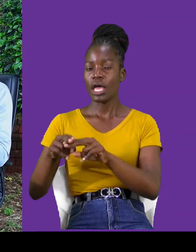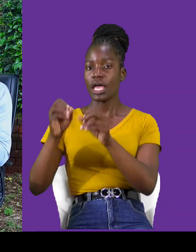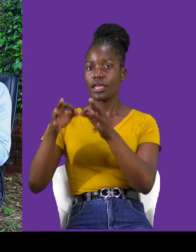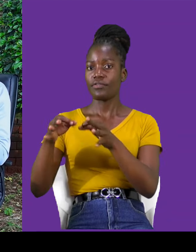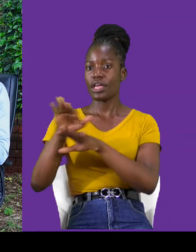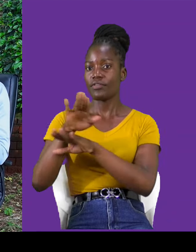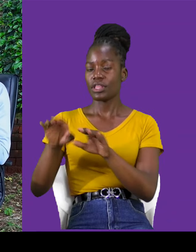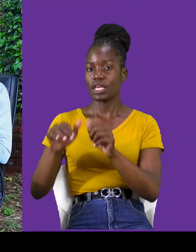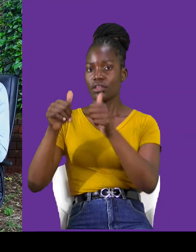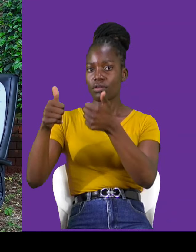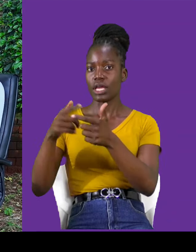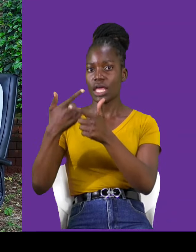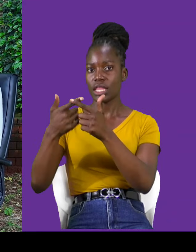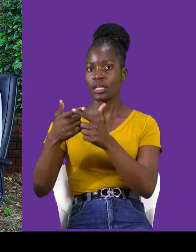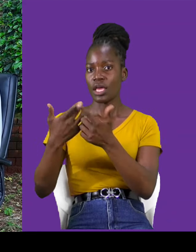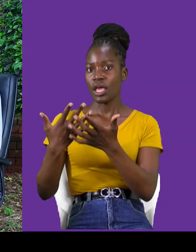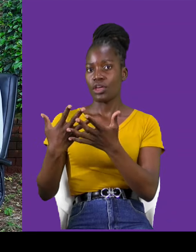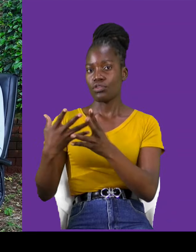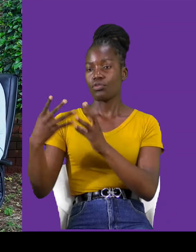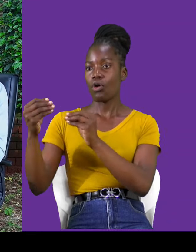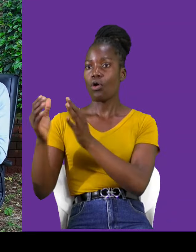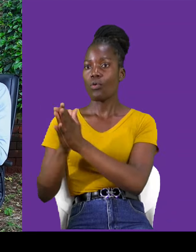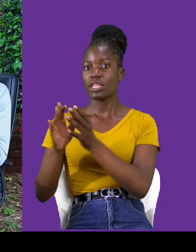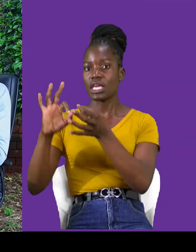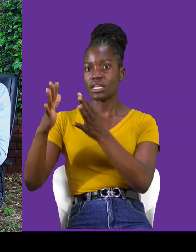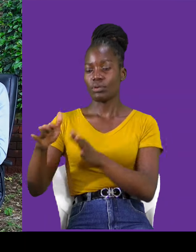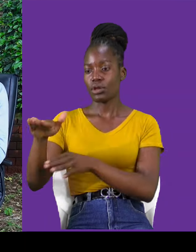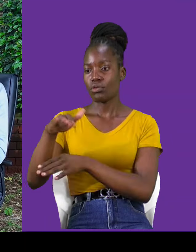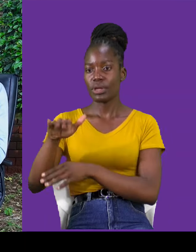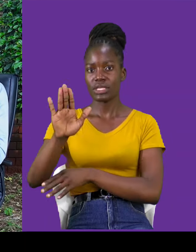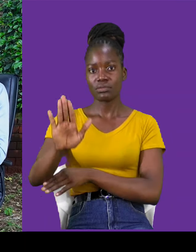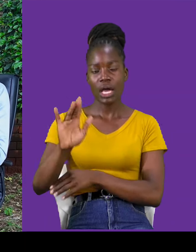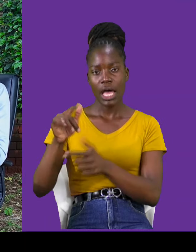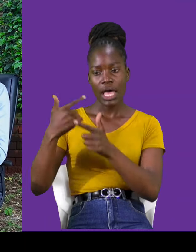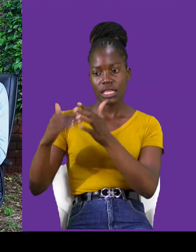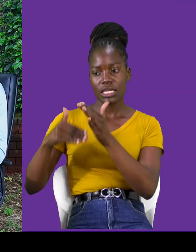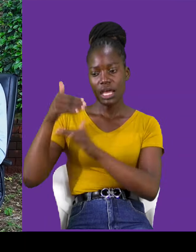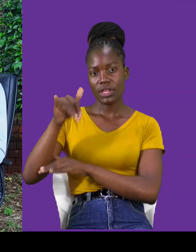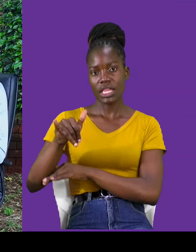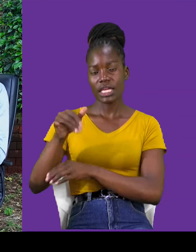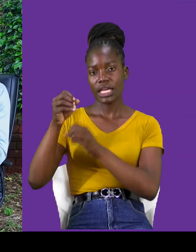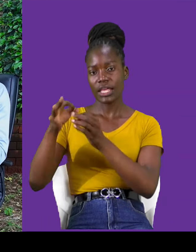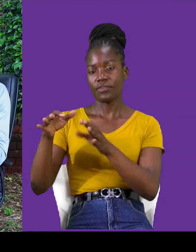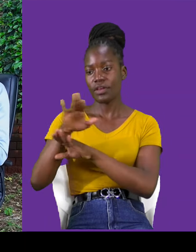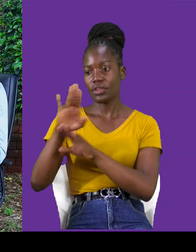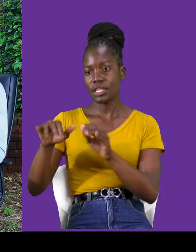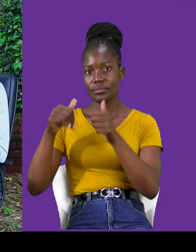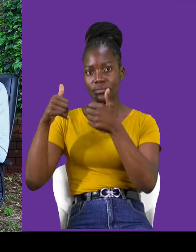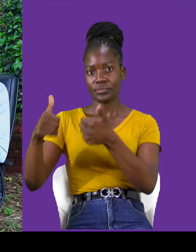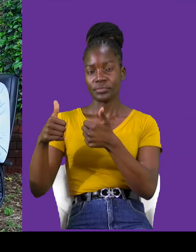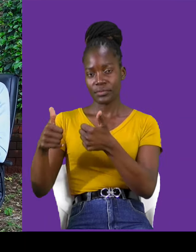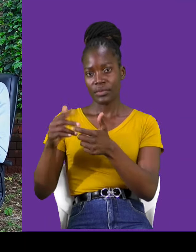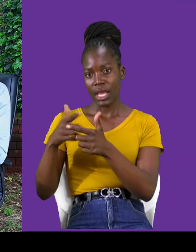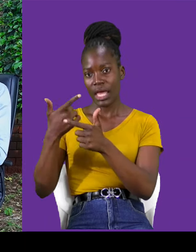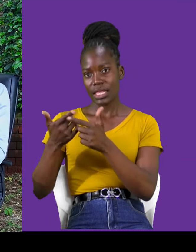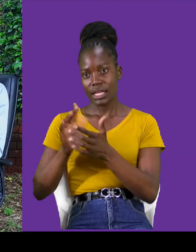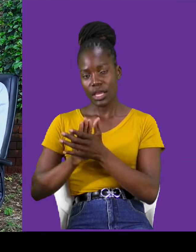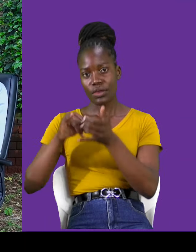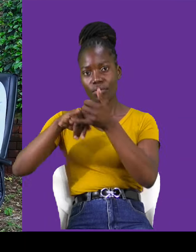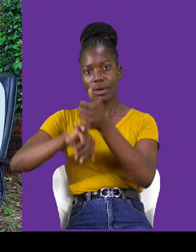you take the interpreter to your place. And then, after that, if all goes well, you guys get married, an interpreter will still stay